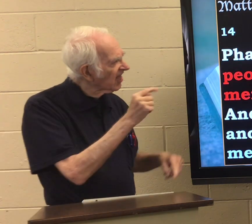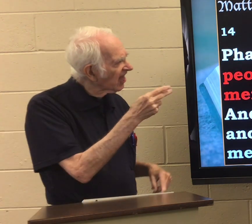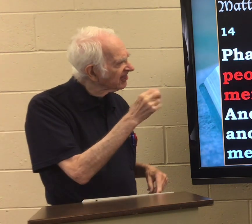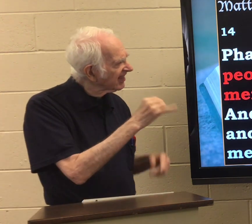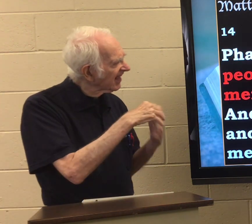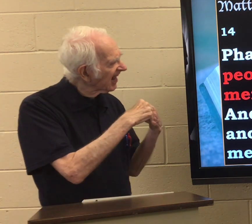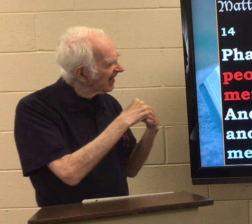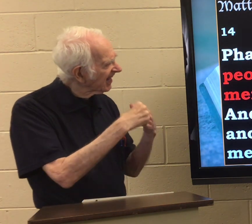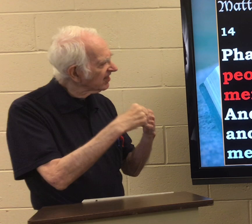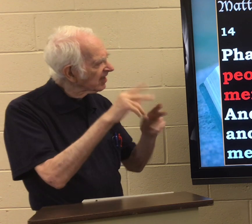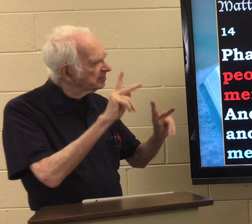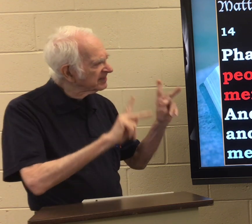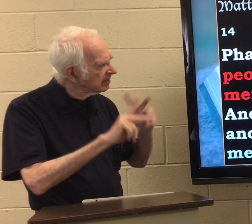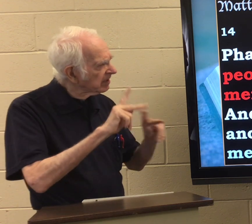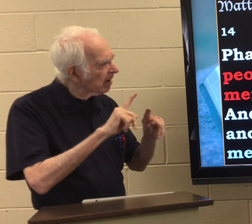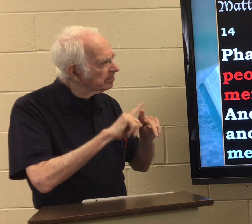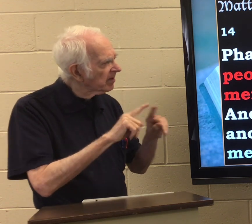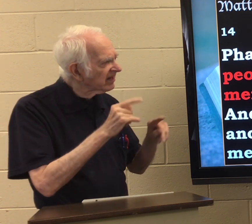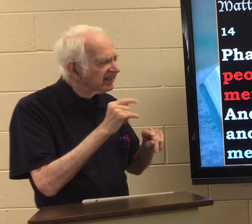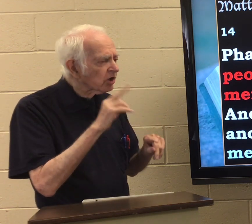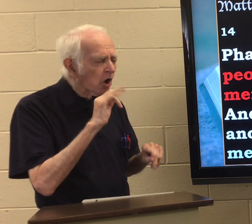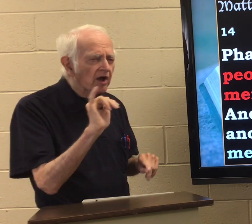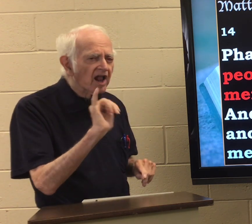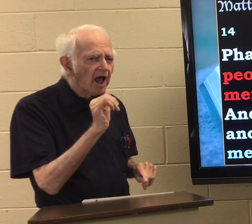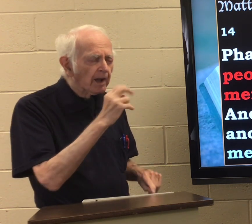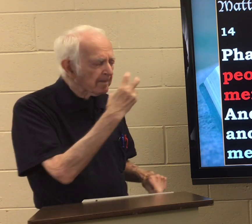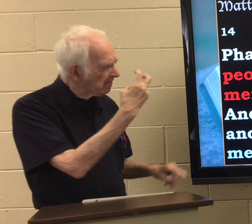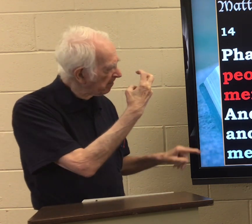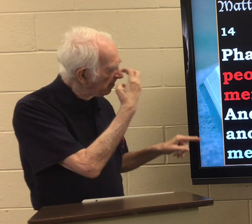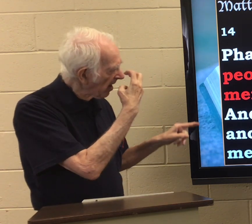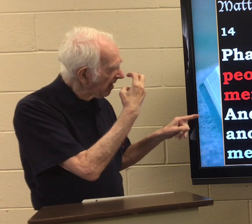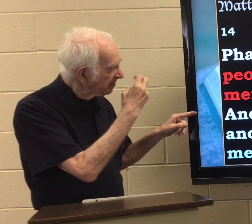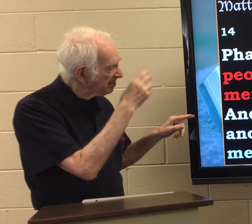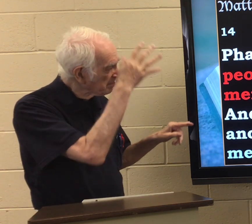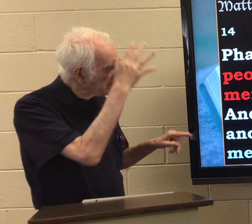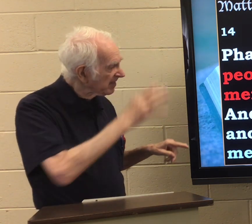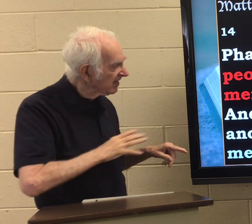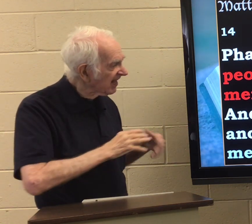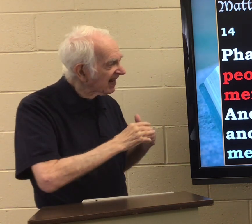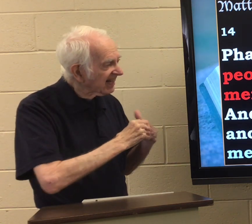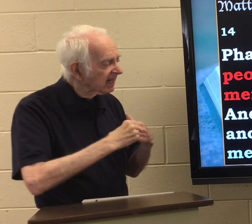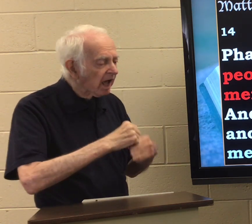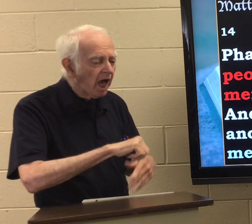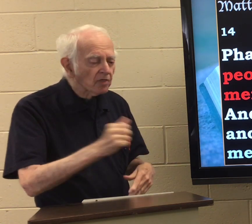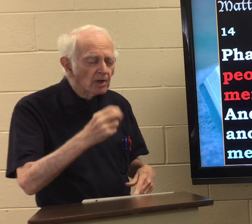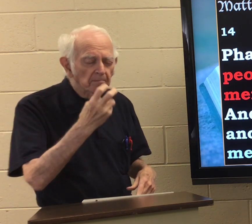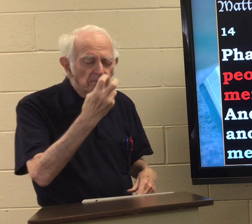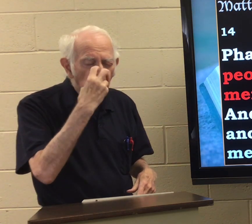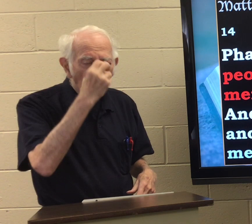They lead the people, but they are like the blind leading other blind men.